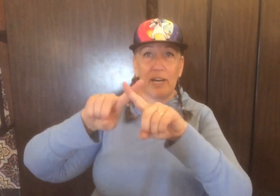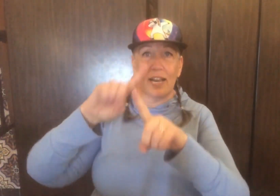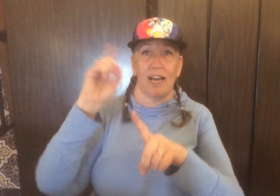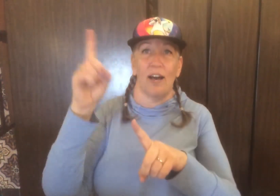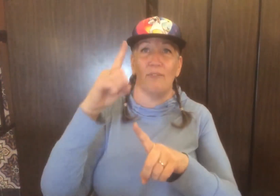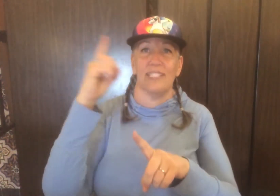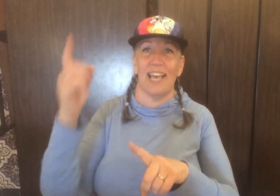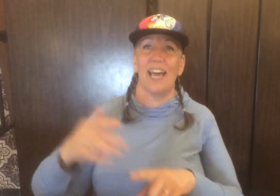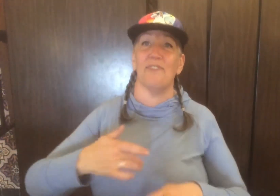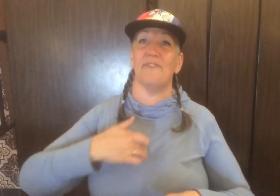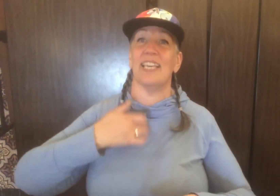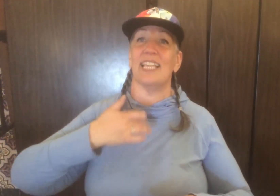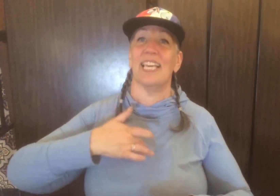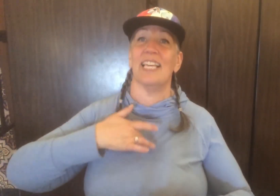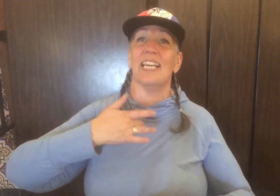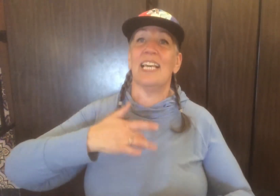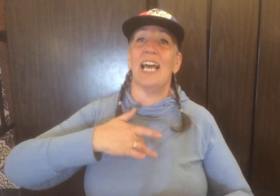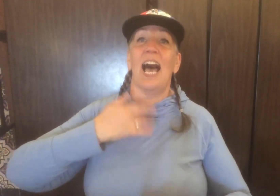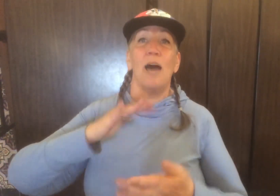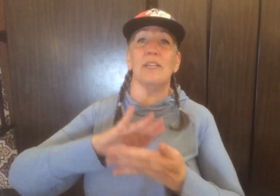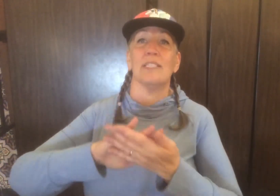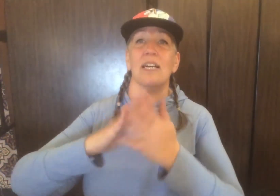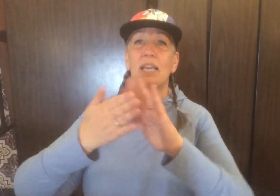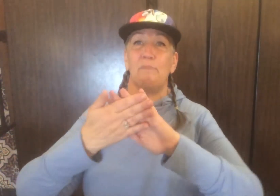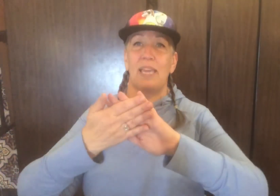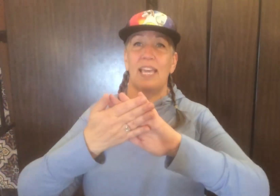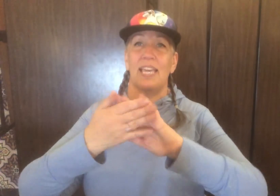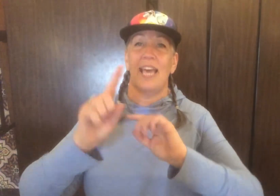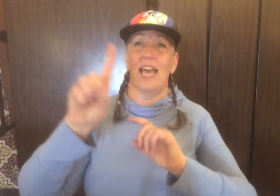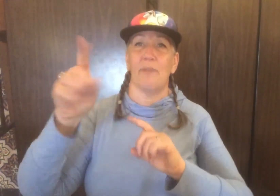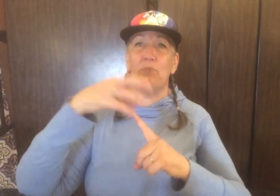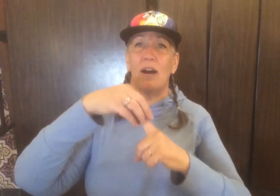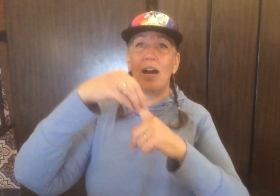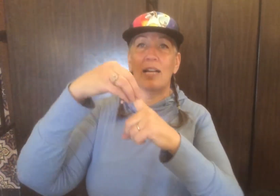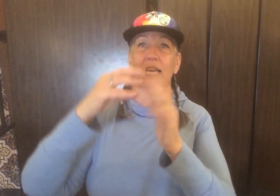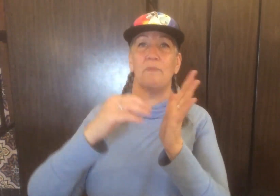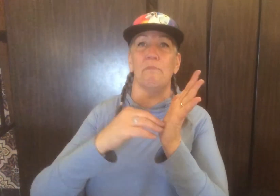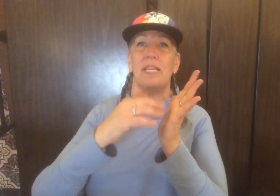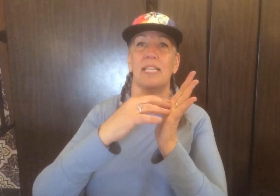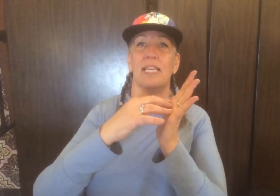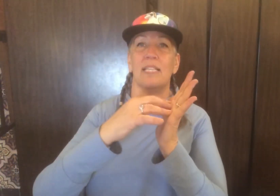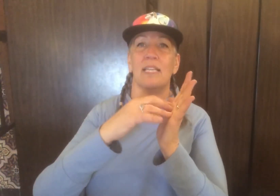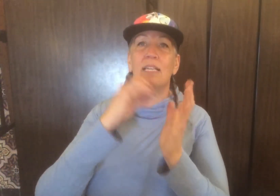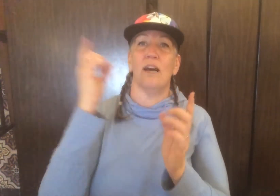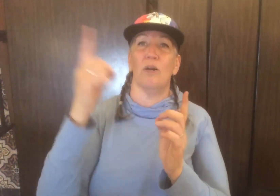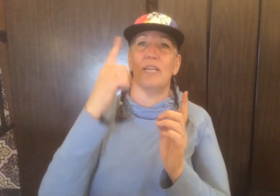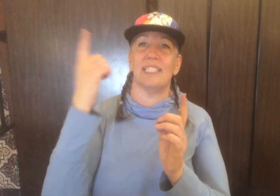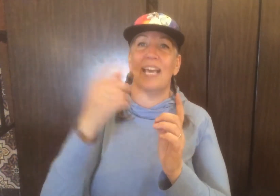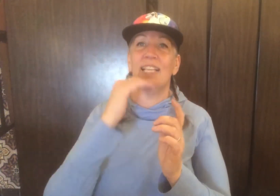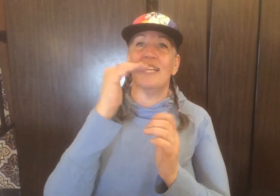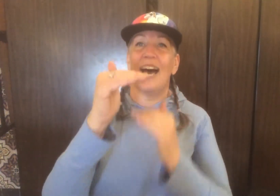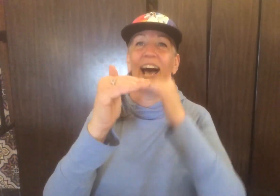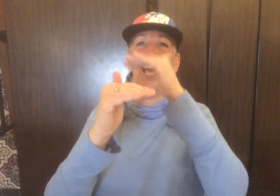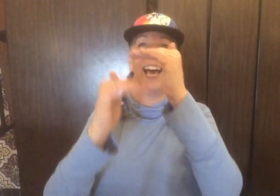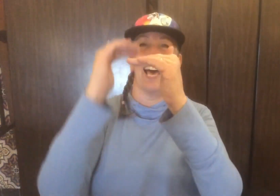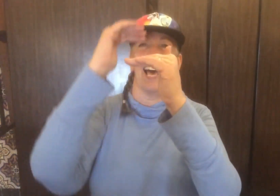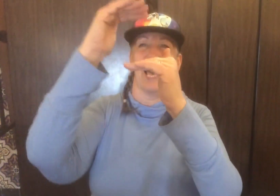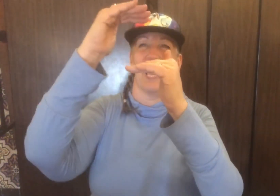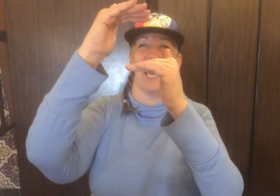but I always had a feeling I was gonna be that one in a million Always had high, high